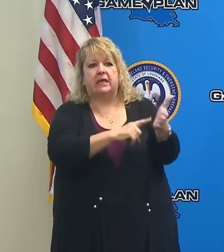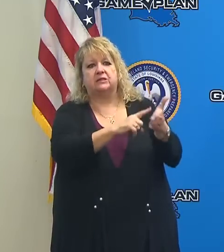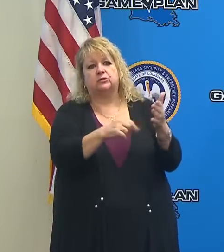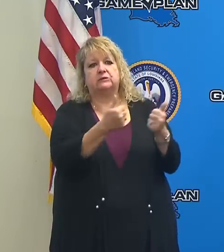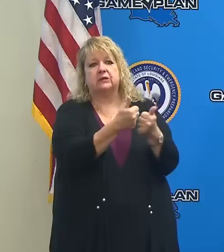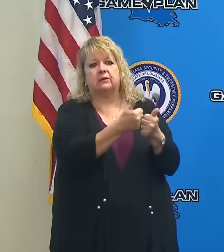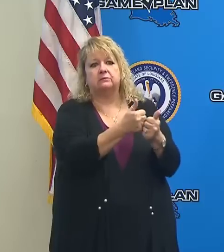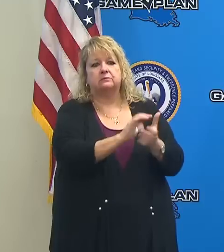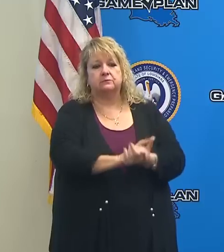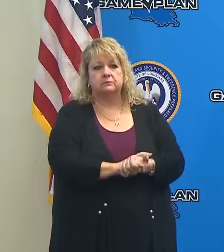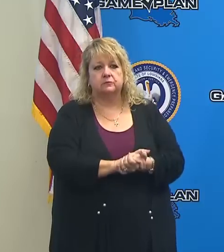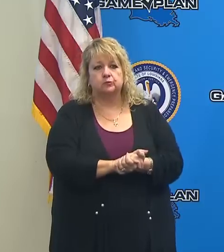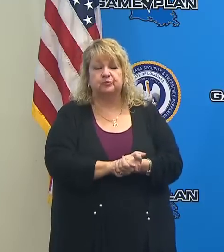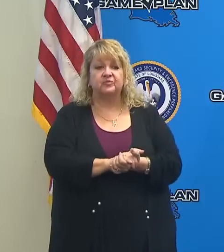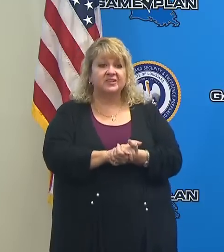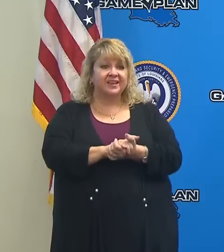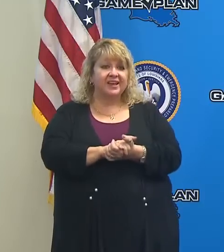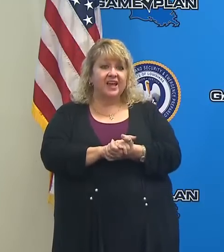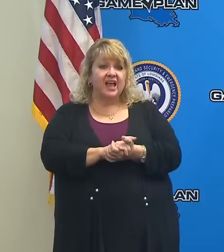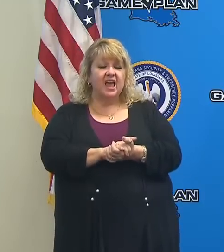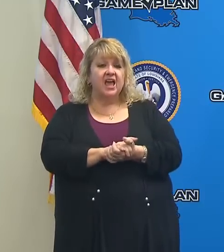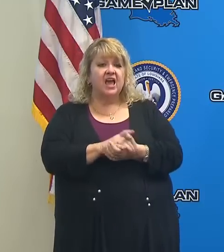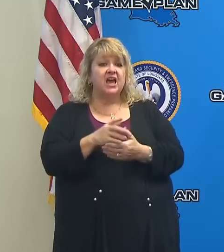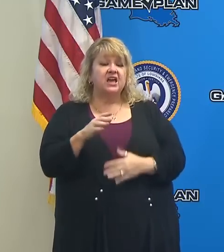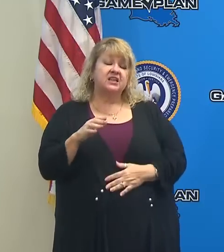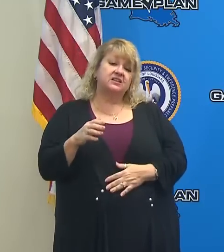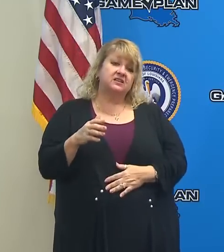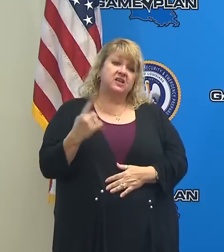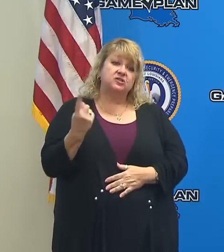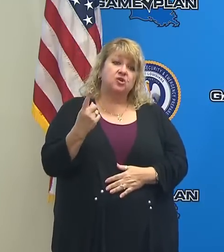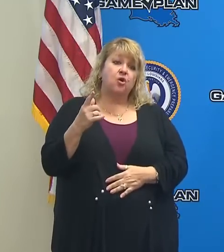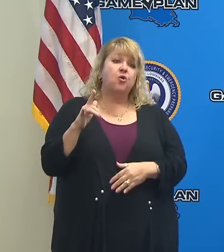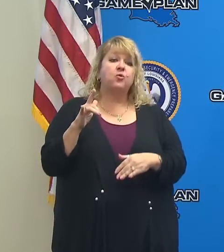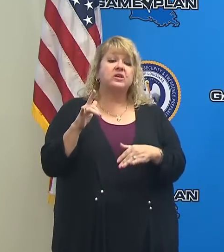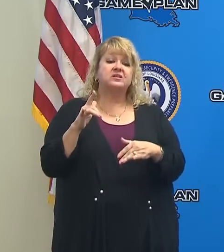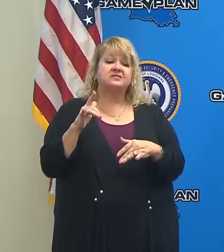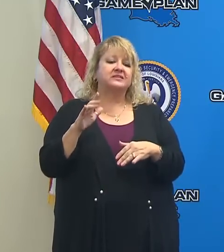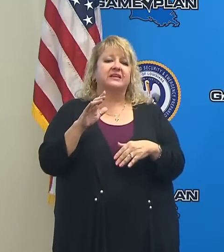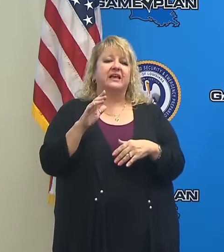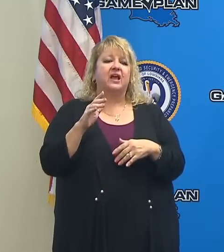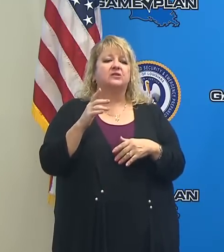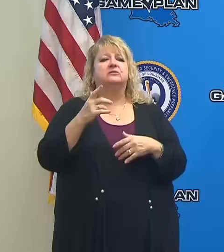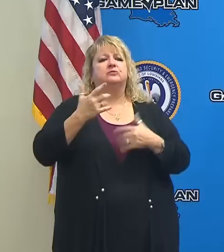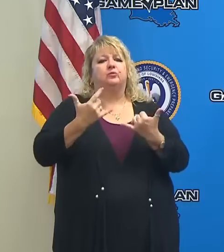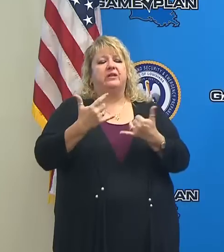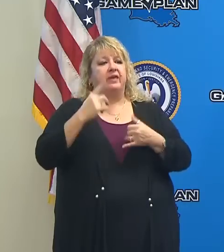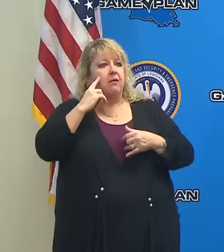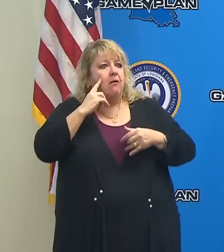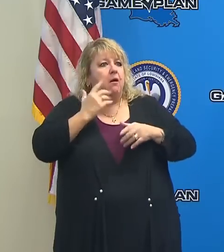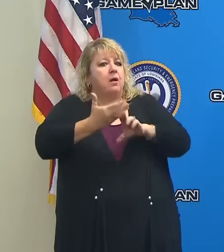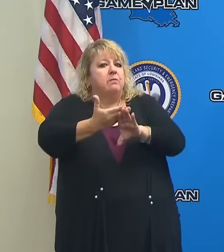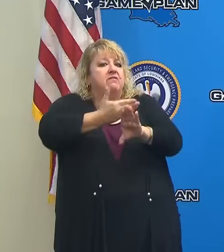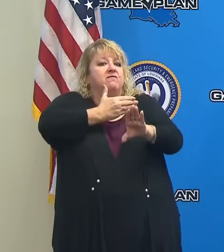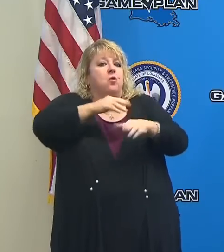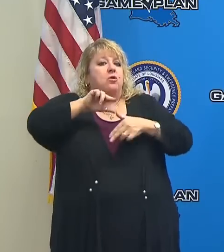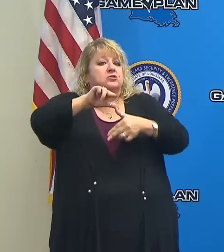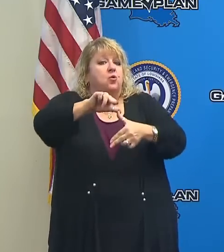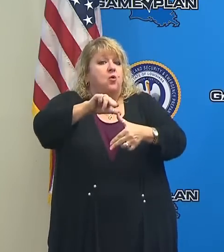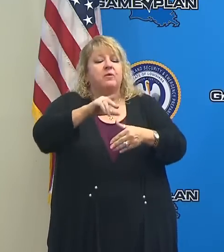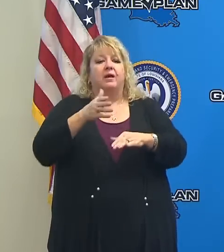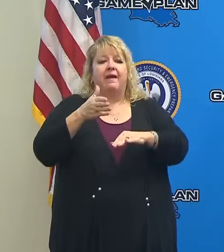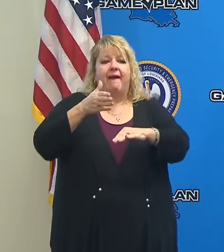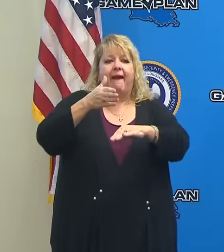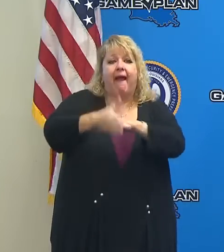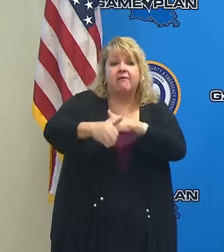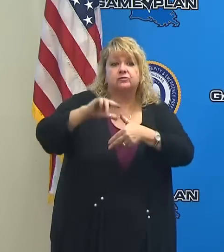It's never too early to start talking about post storm safety as well. And I will remind you that in